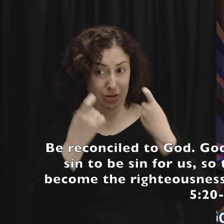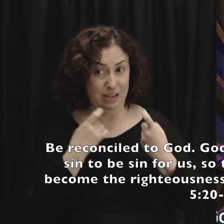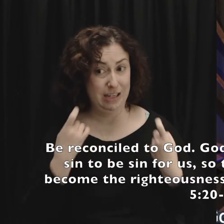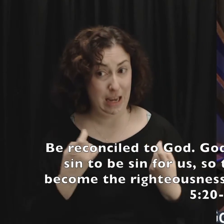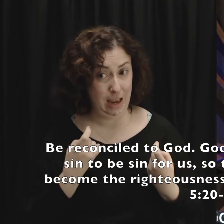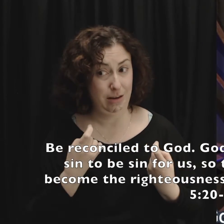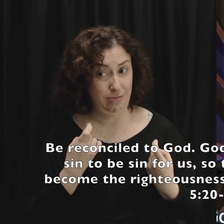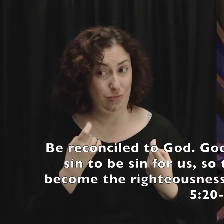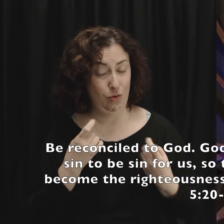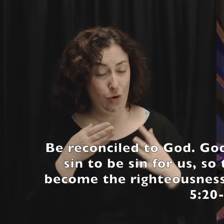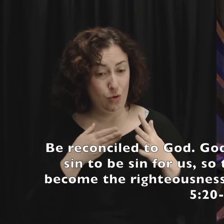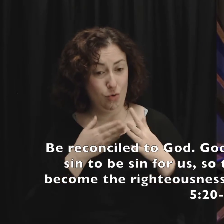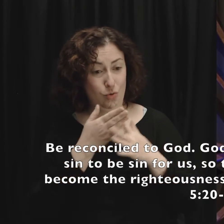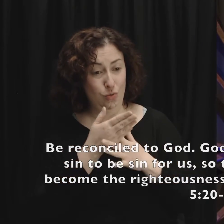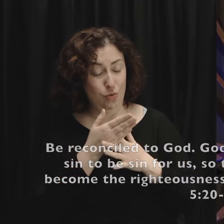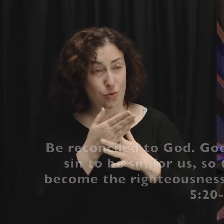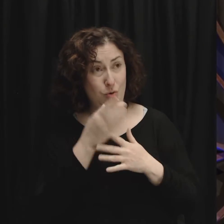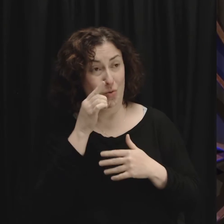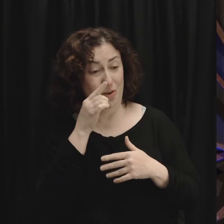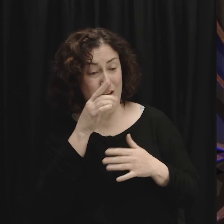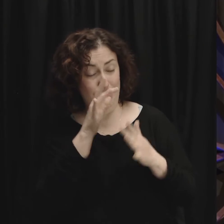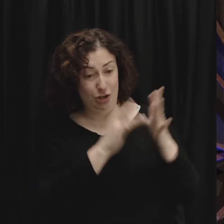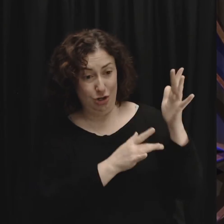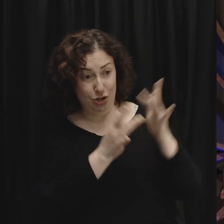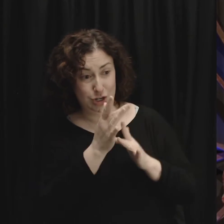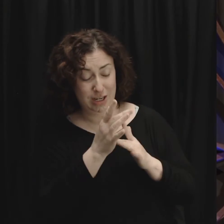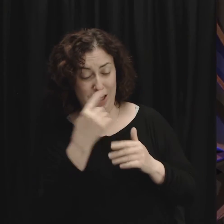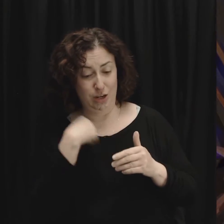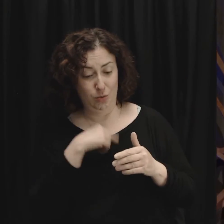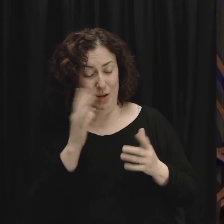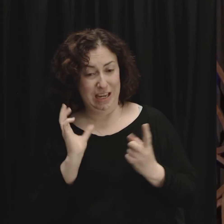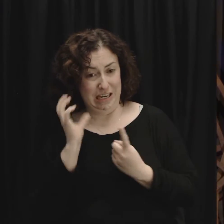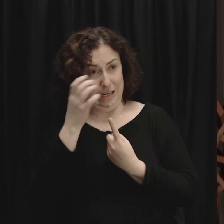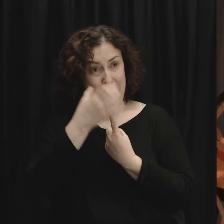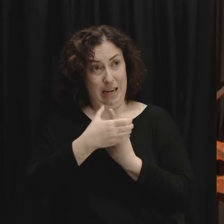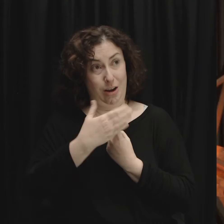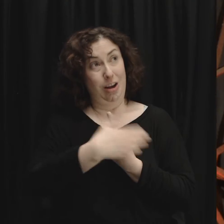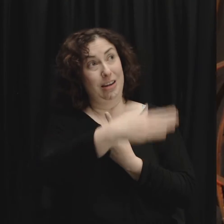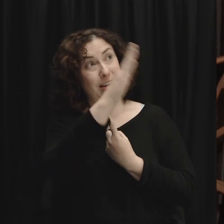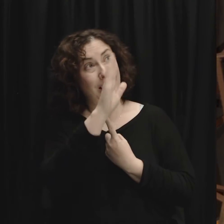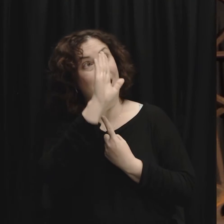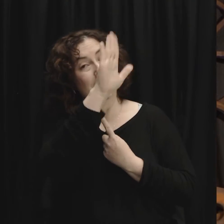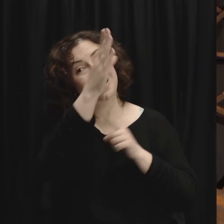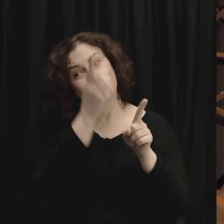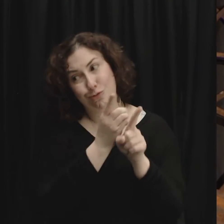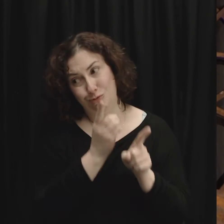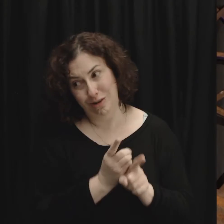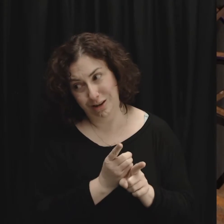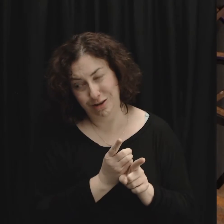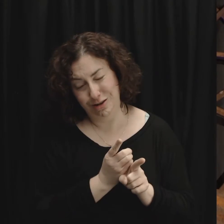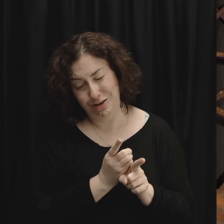of God again there's so much good stuff happening in this passage I want to go back to that word ambassador